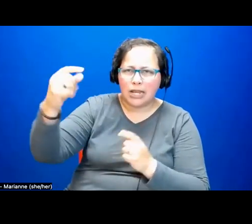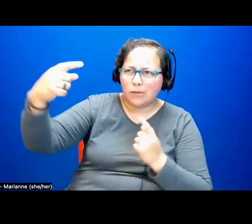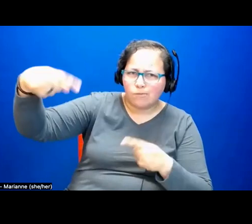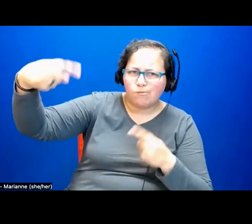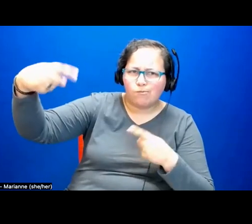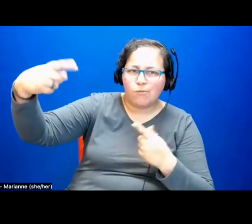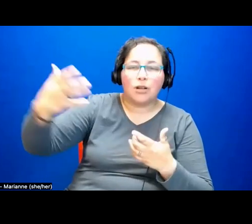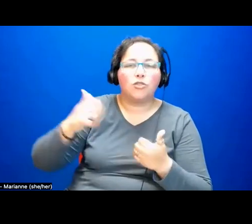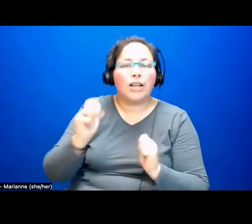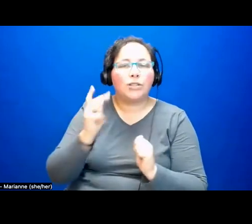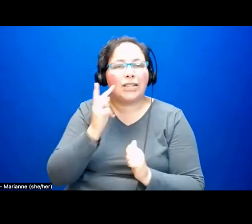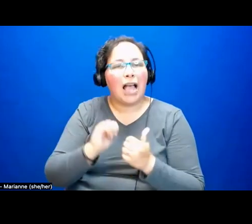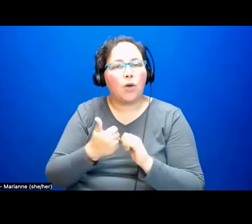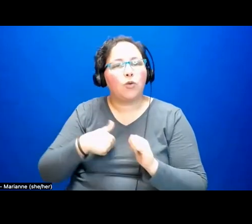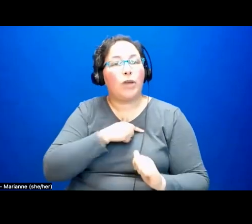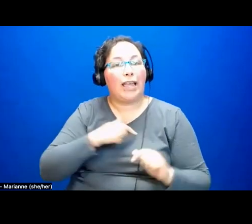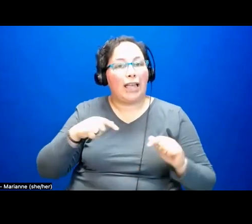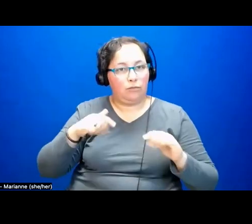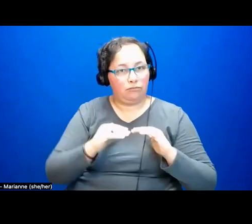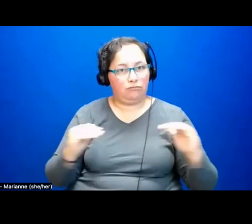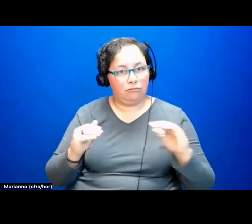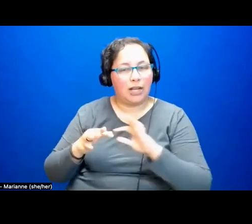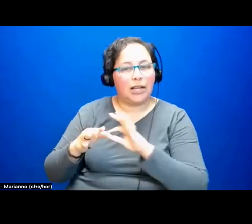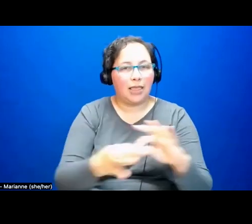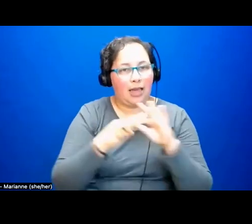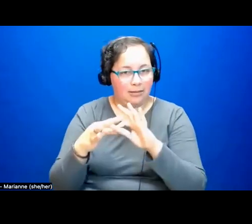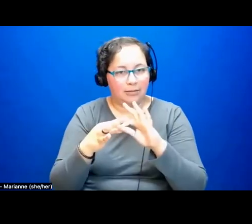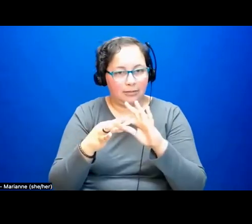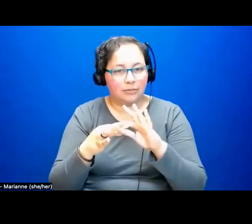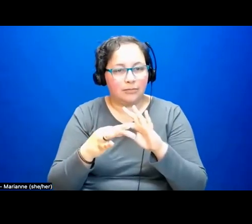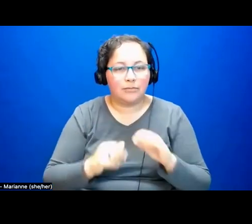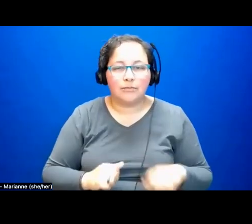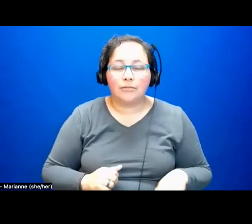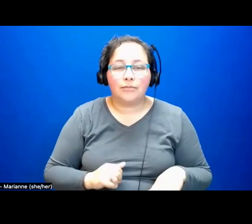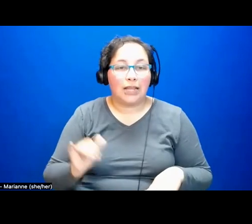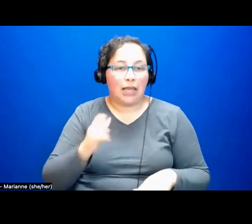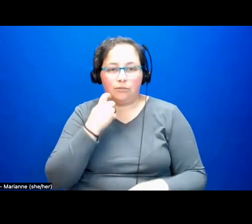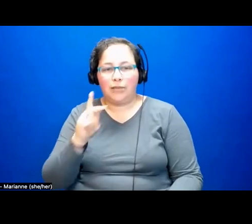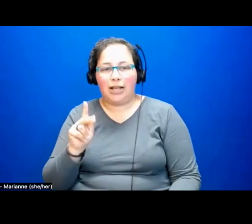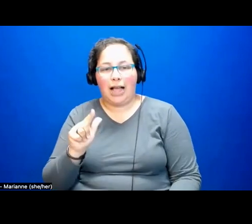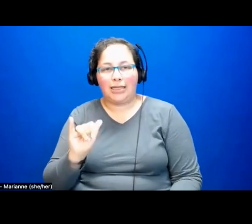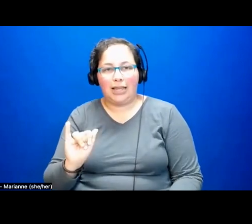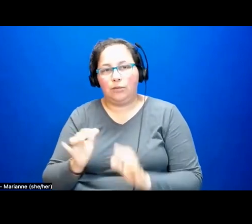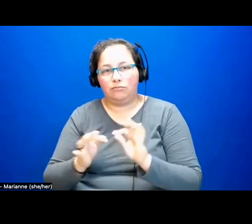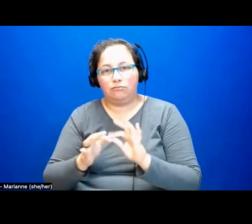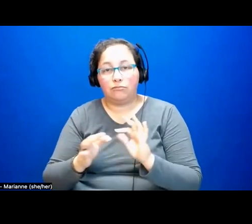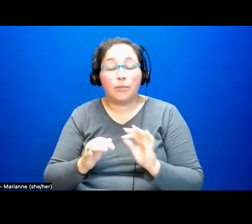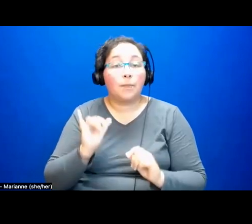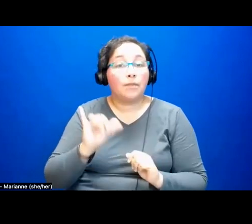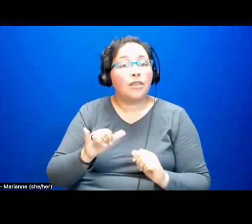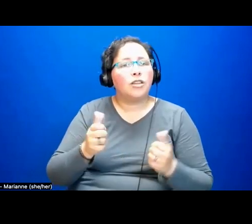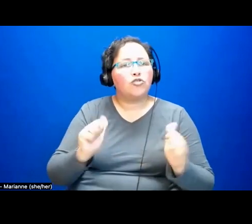to connect, as Khali was talking to us about, the necessary international